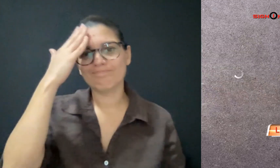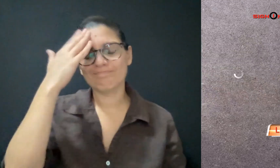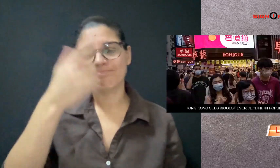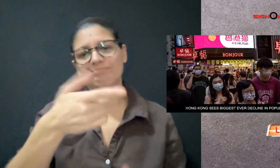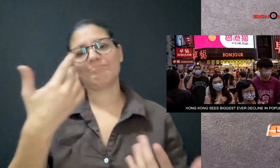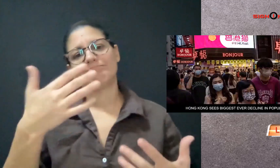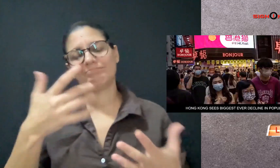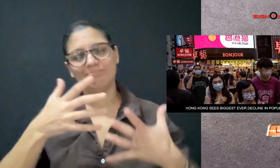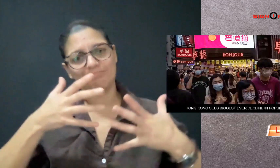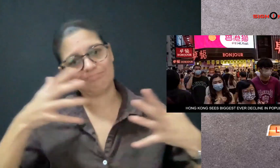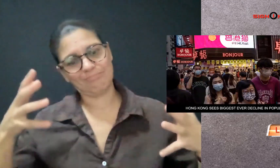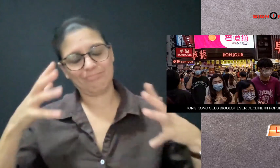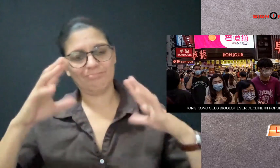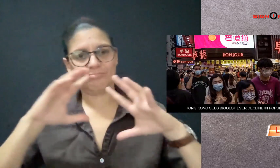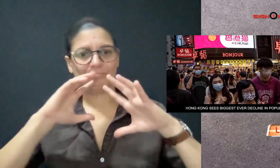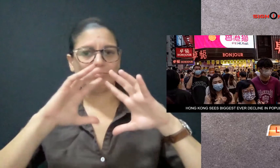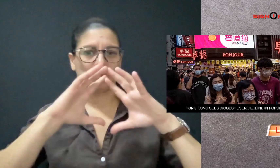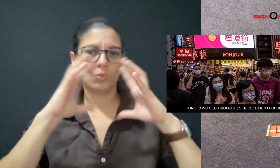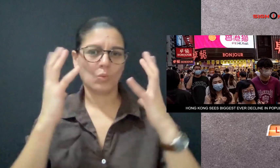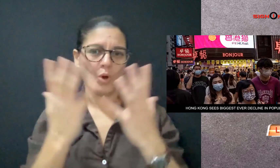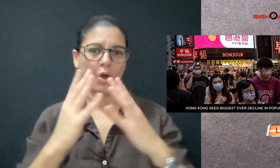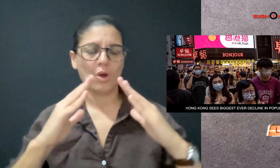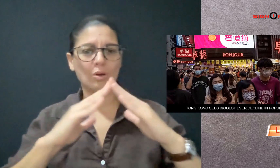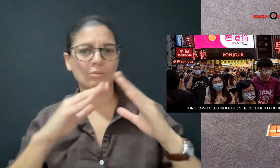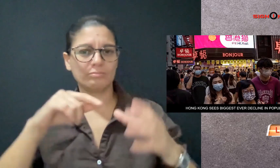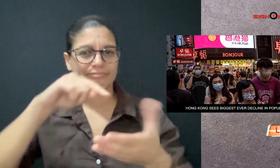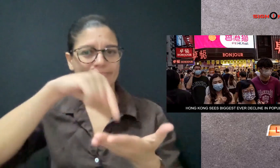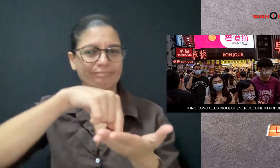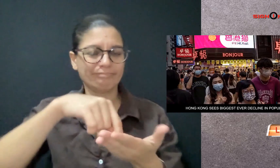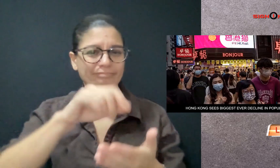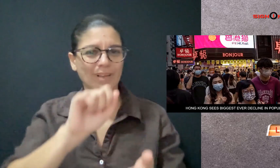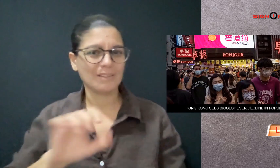Hong Kong was once called Asia's world city.